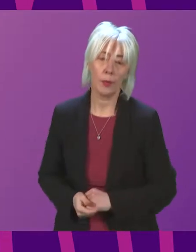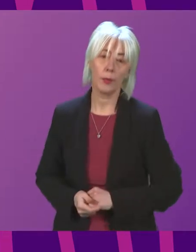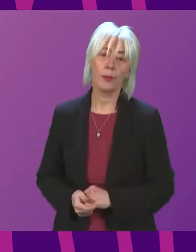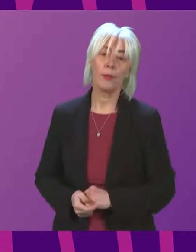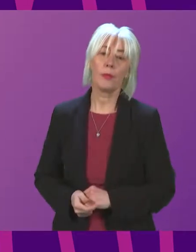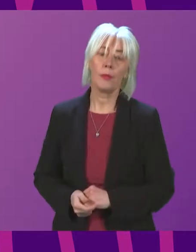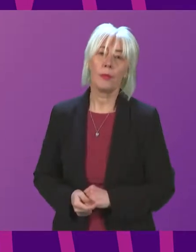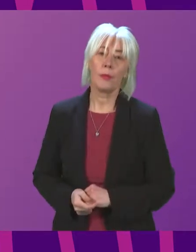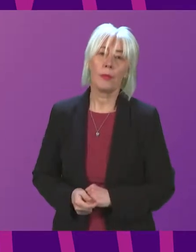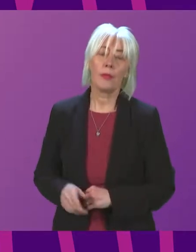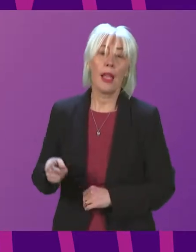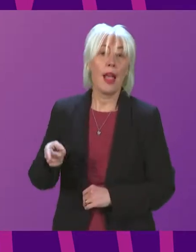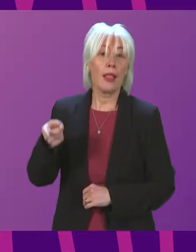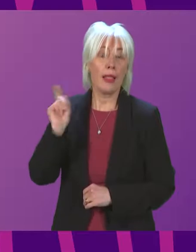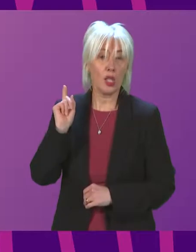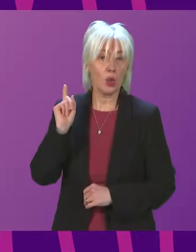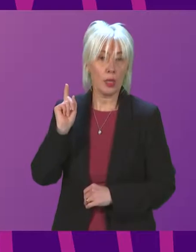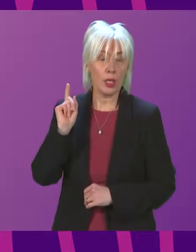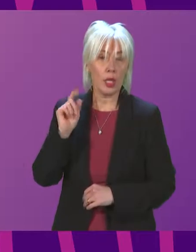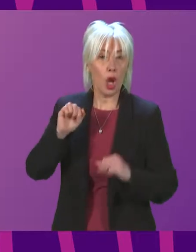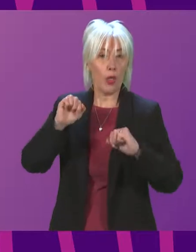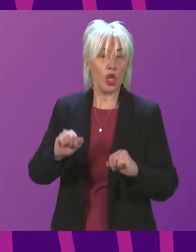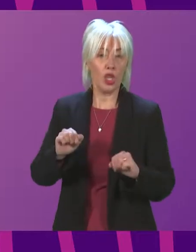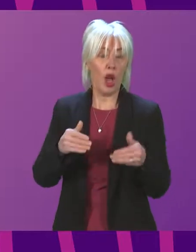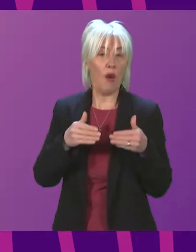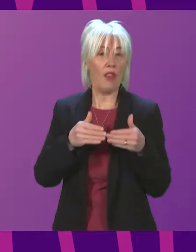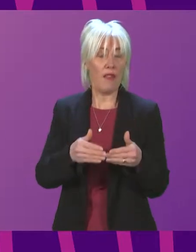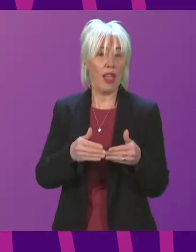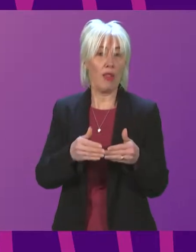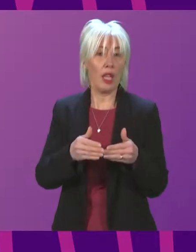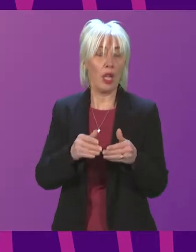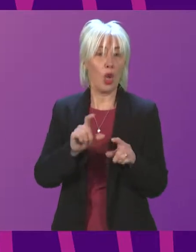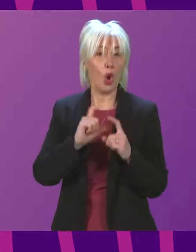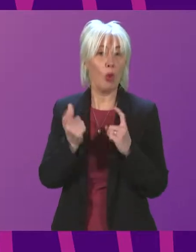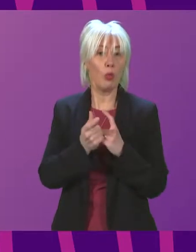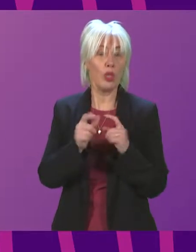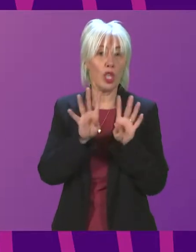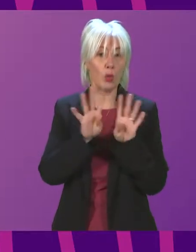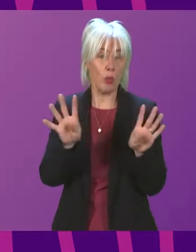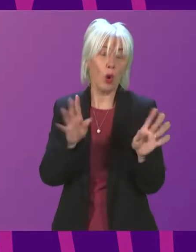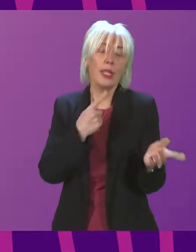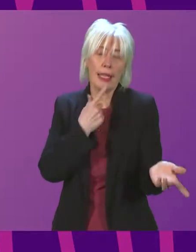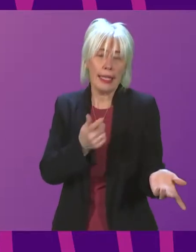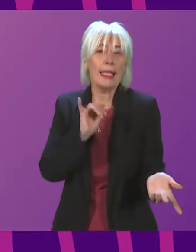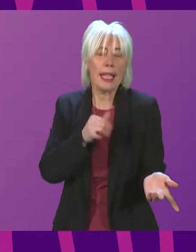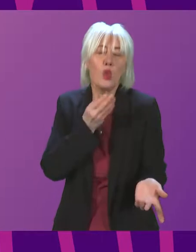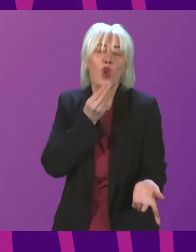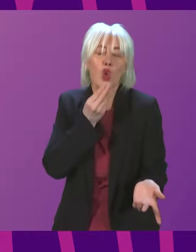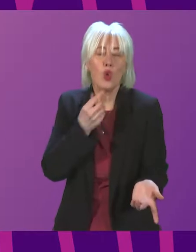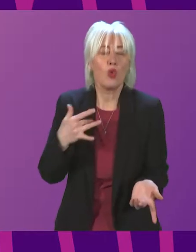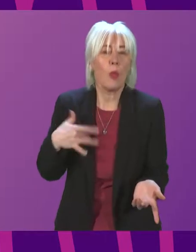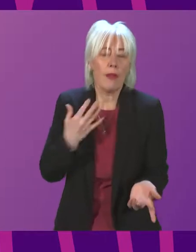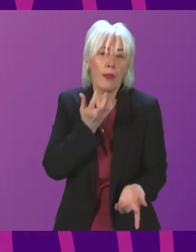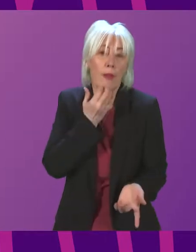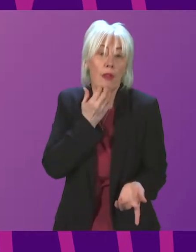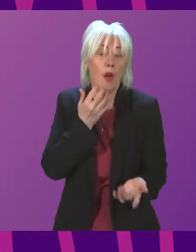Last week, Angus Campbell, the Chair of the Ferries Community Board, said, while we are used to living with the effects of weather on